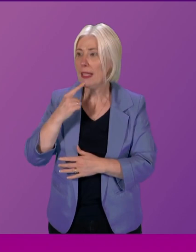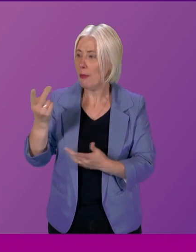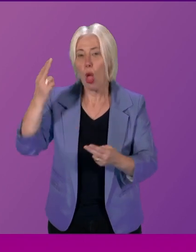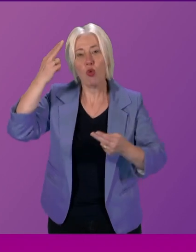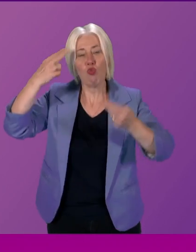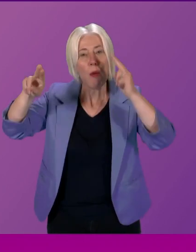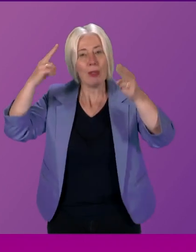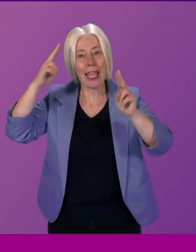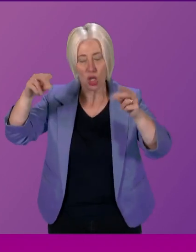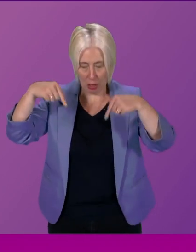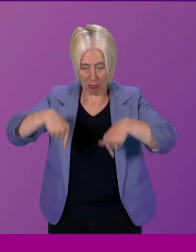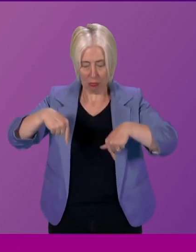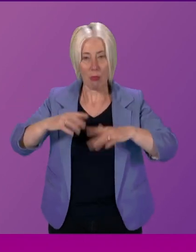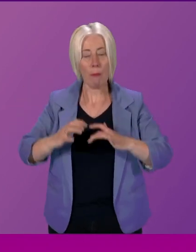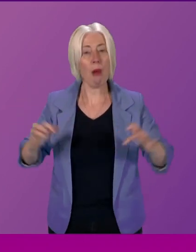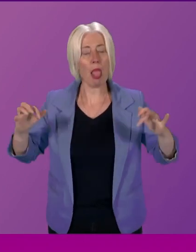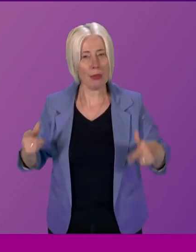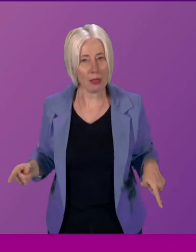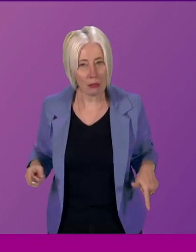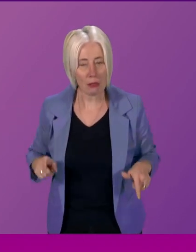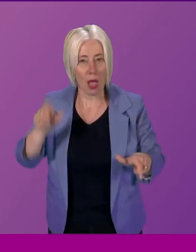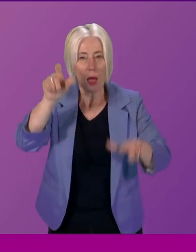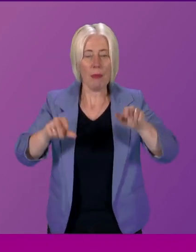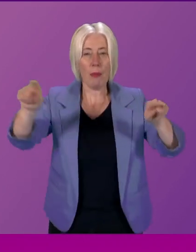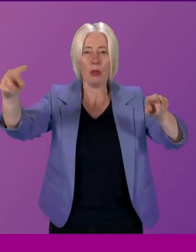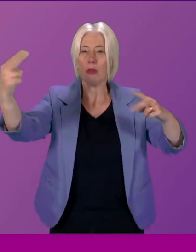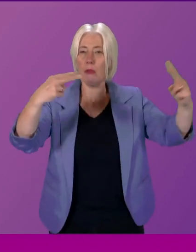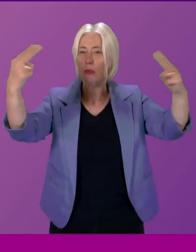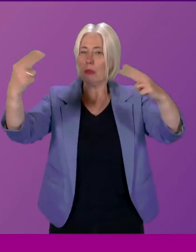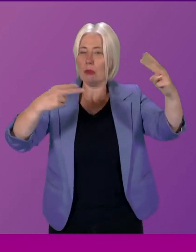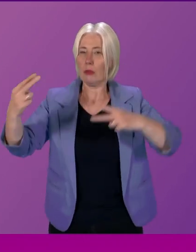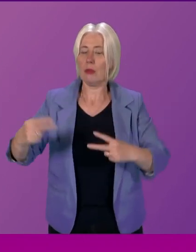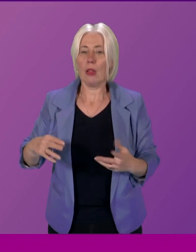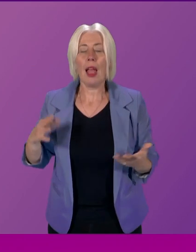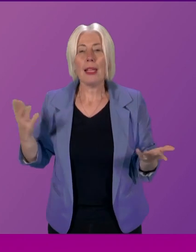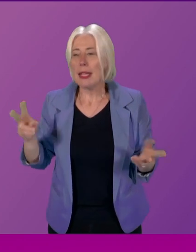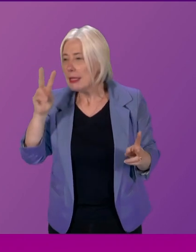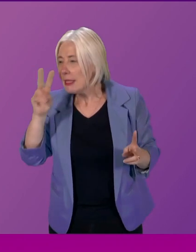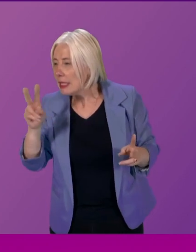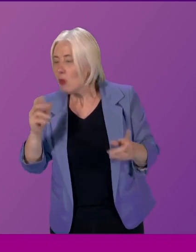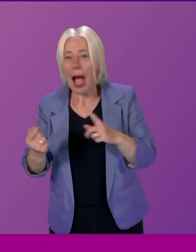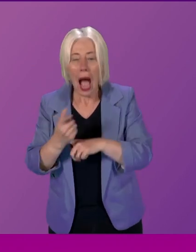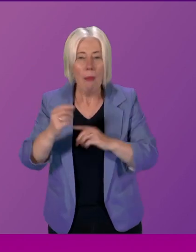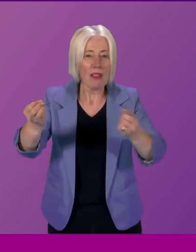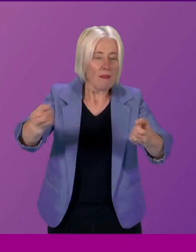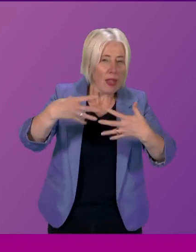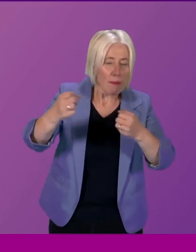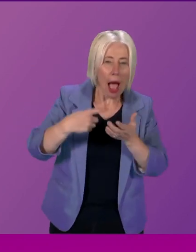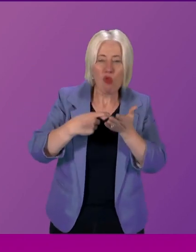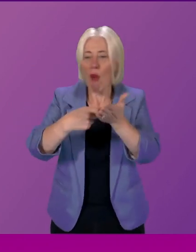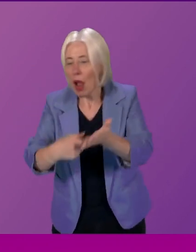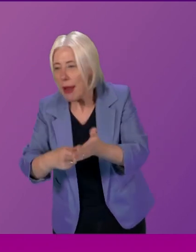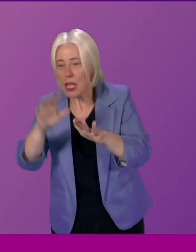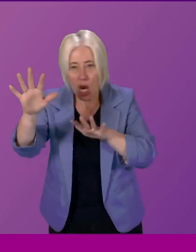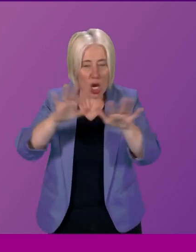of this parliament and the perceptions that we had and where it sees and where it goes and feedback and recommendations and the